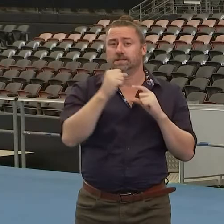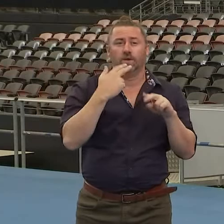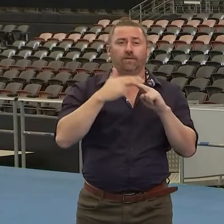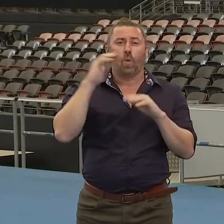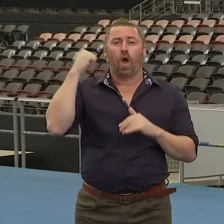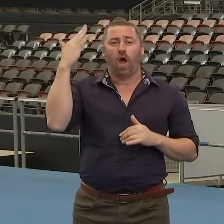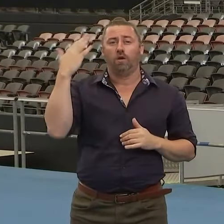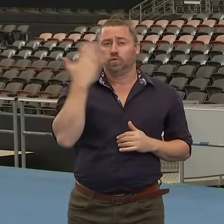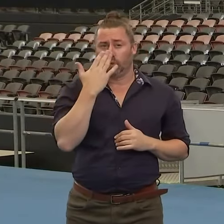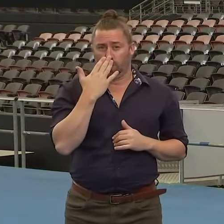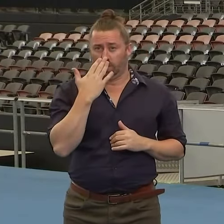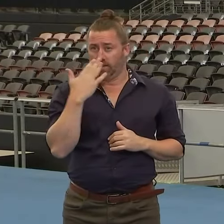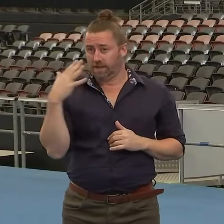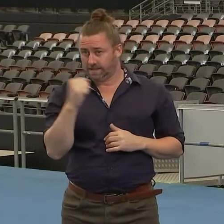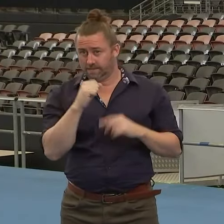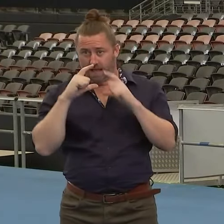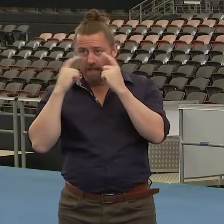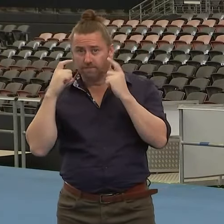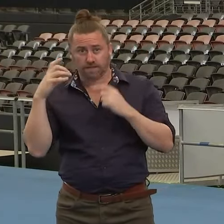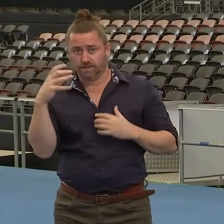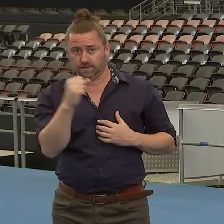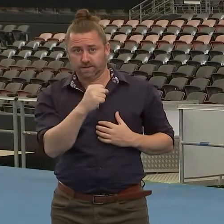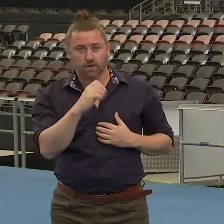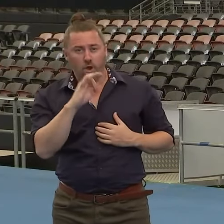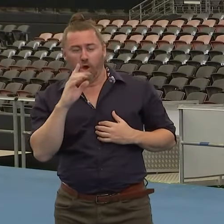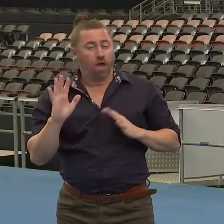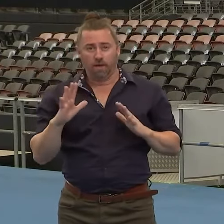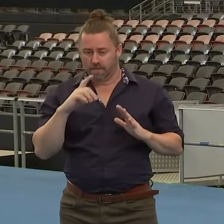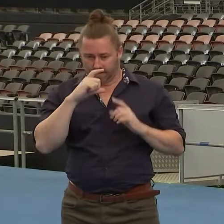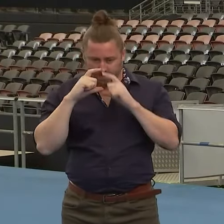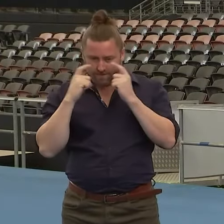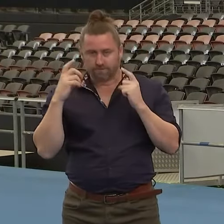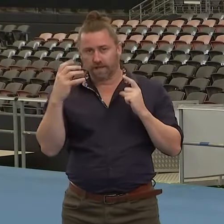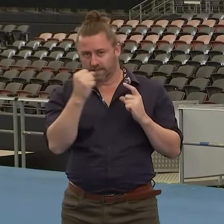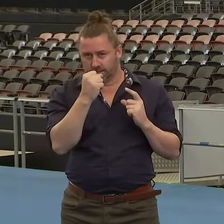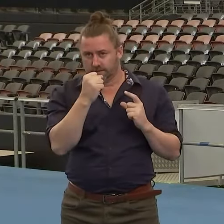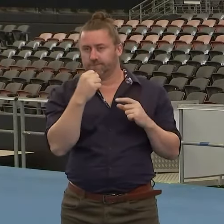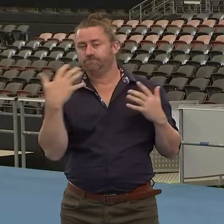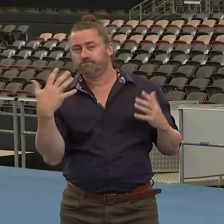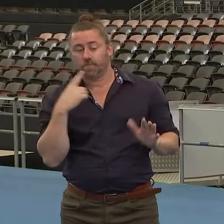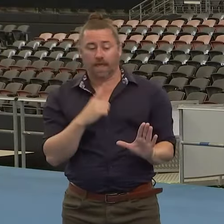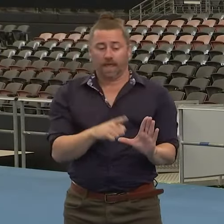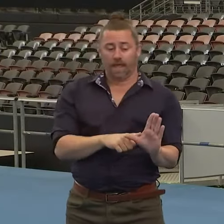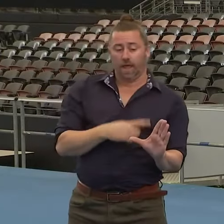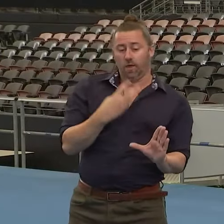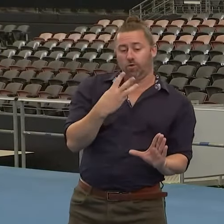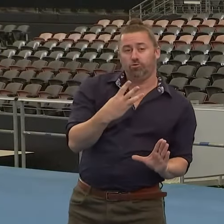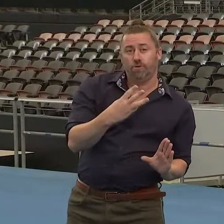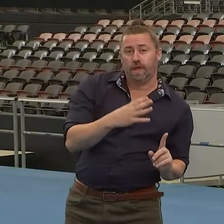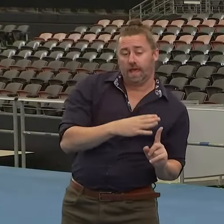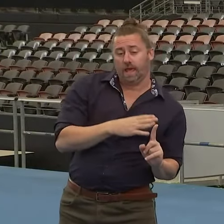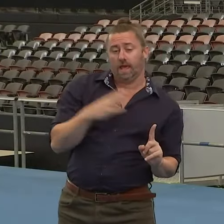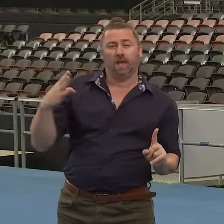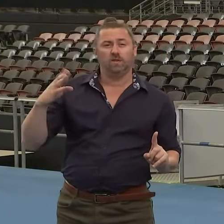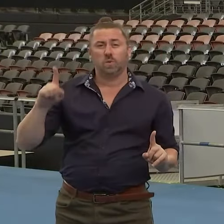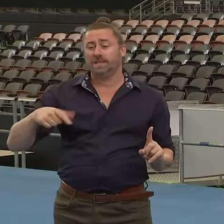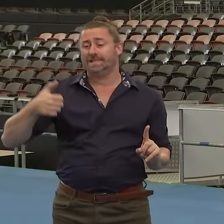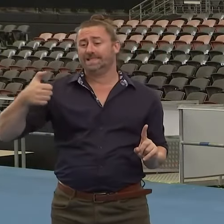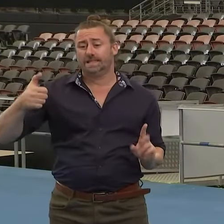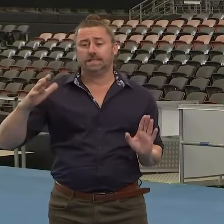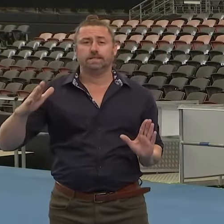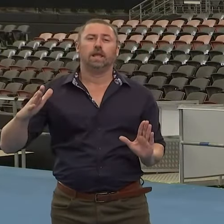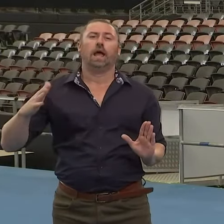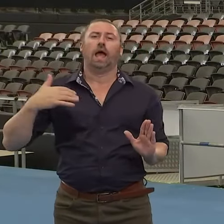high schools. And we are strongly encouraging masks from year three upwards. So